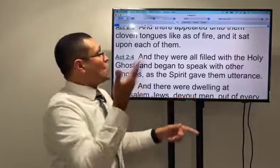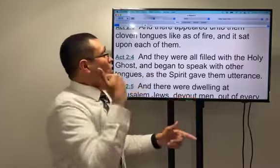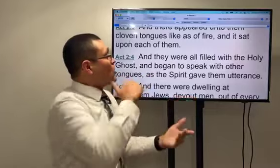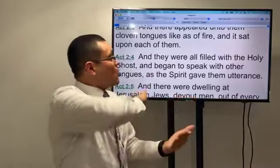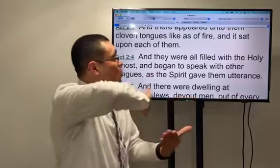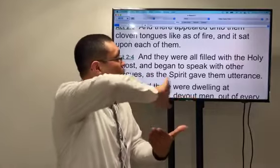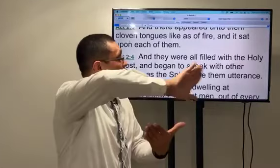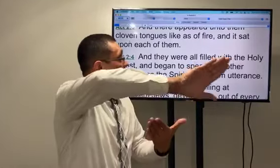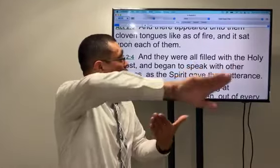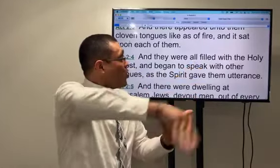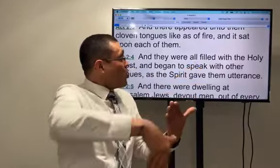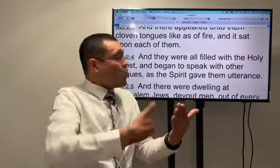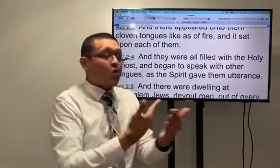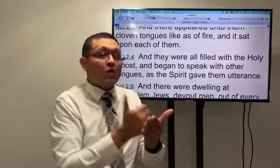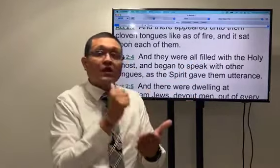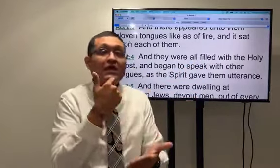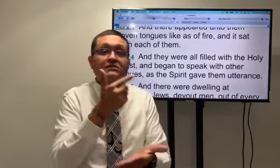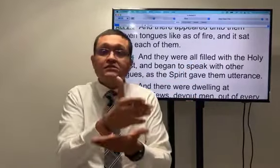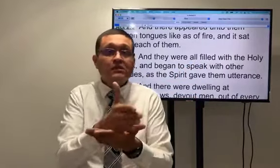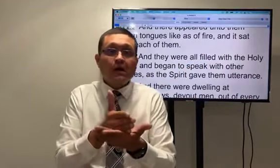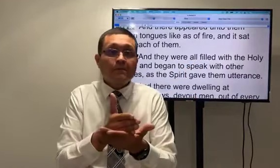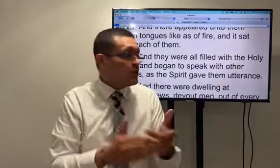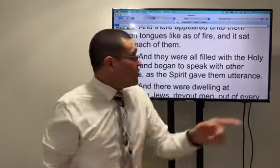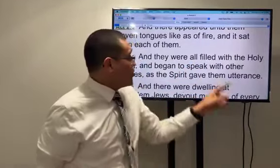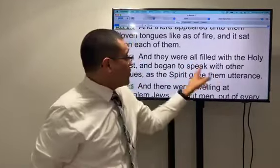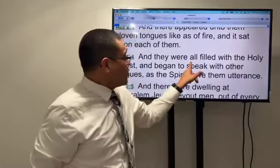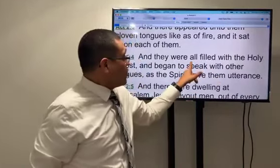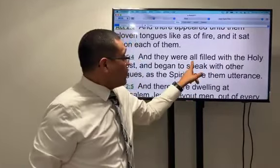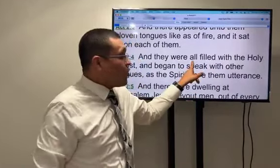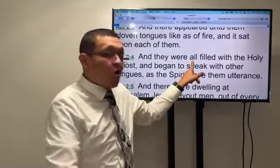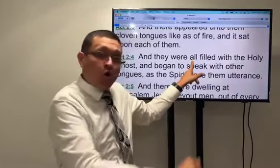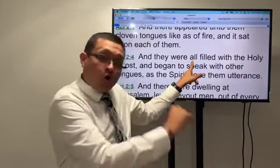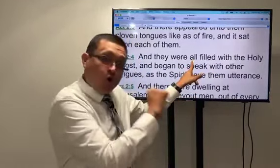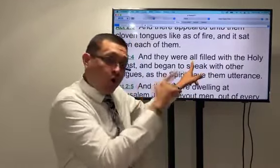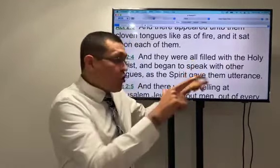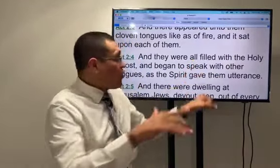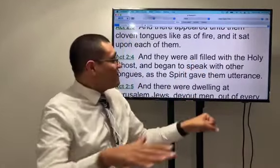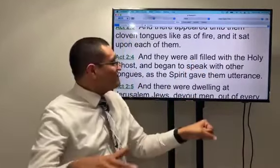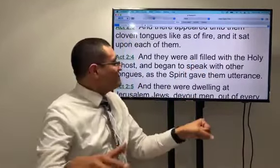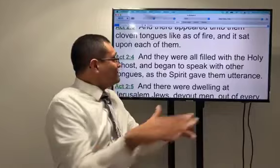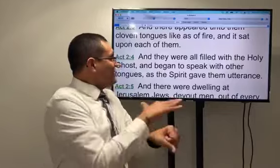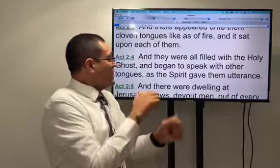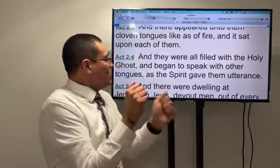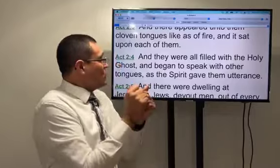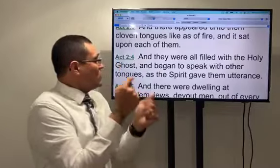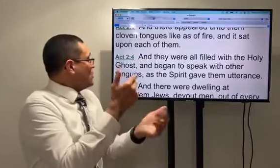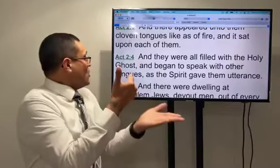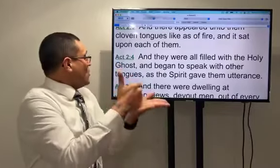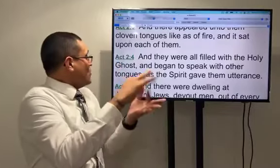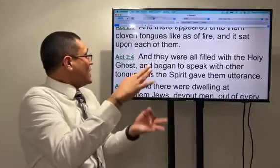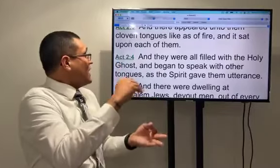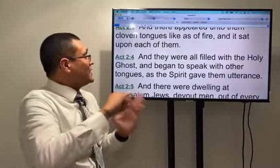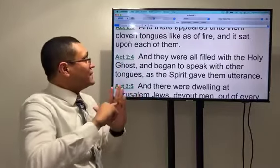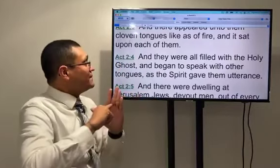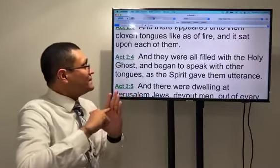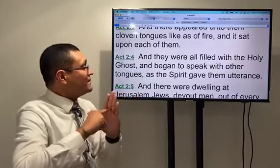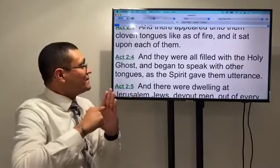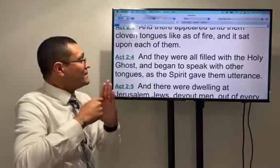and they were all filled not some all filled with the Holy Ghost and